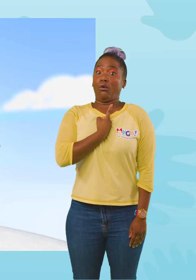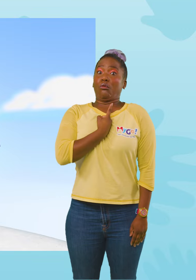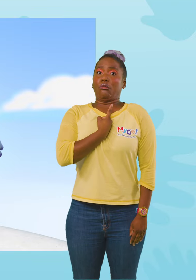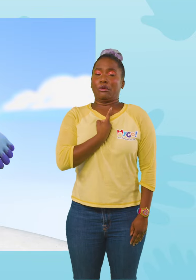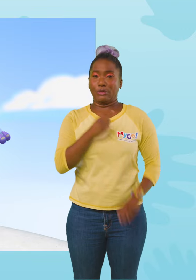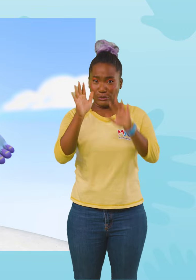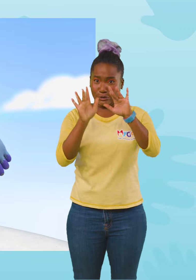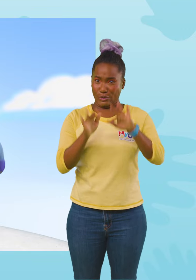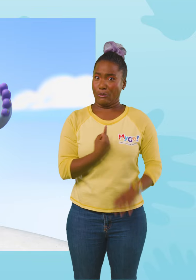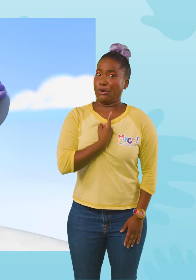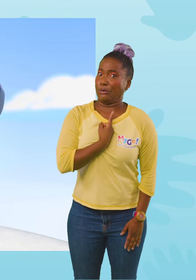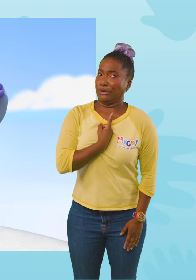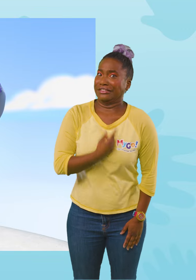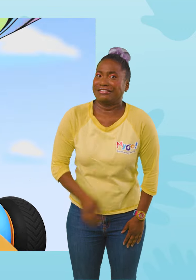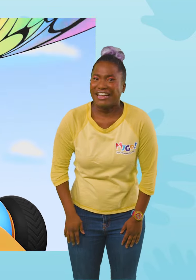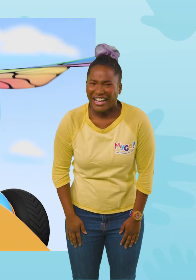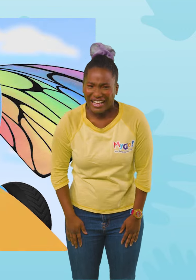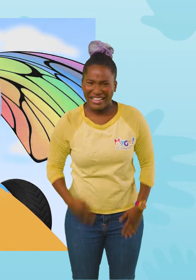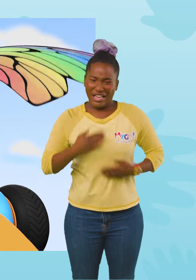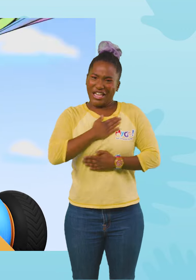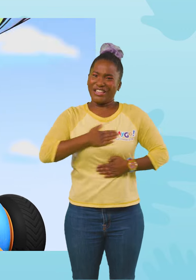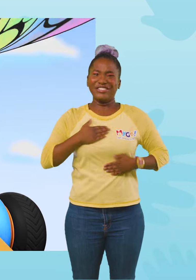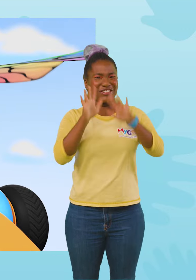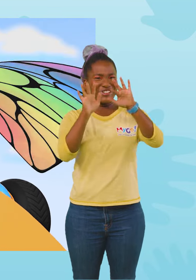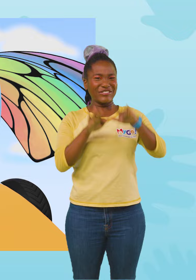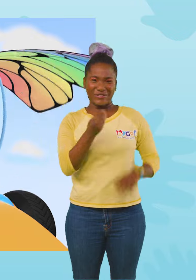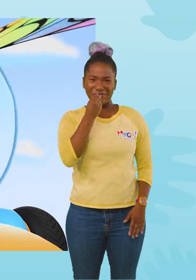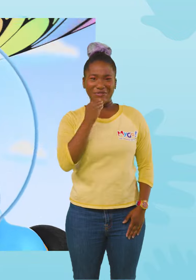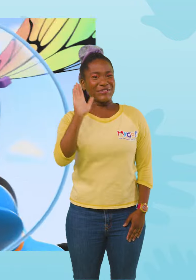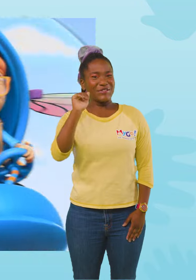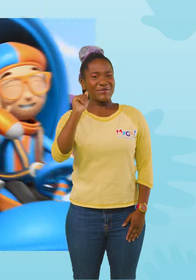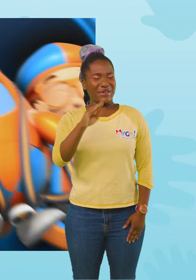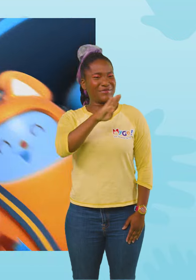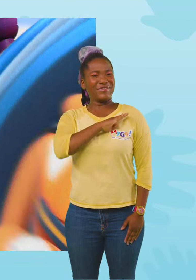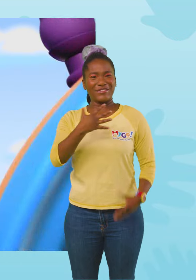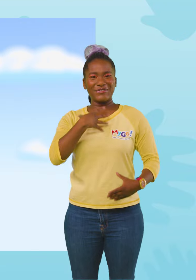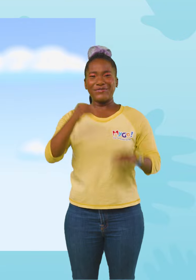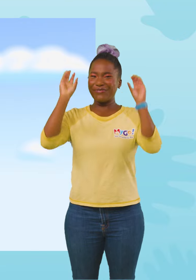Snow burps. Have a good snow snack. Bye, Betty the Yeti. Bye, Flippy.